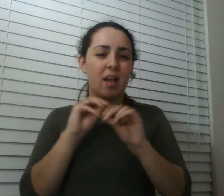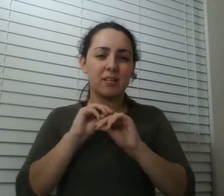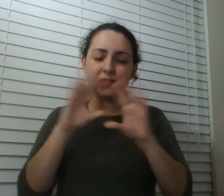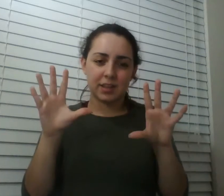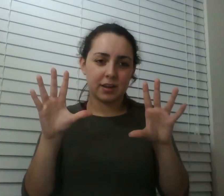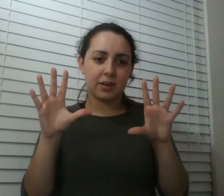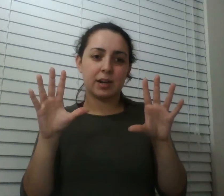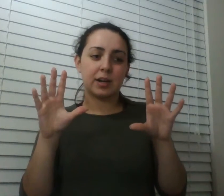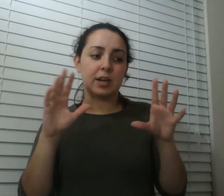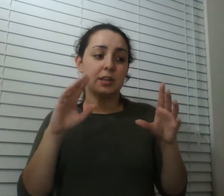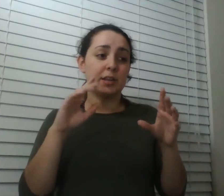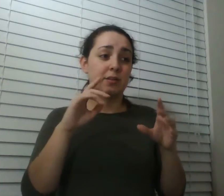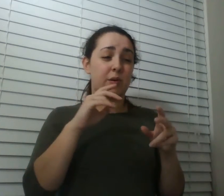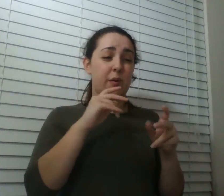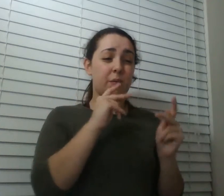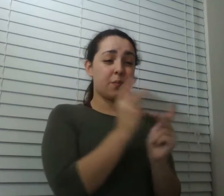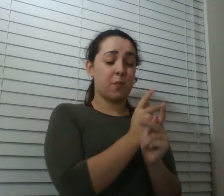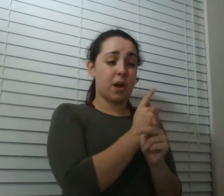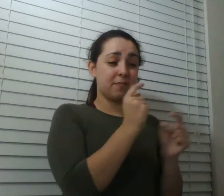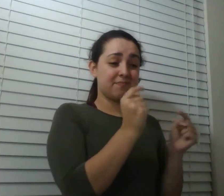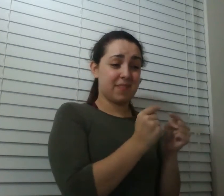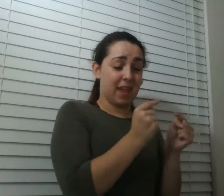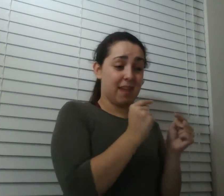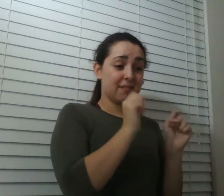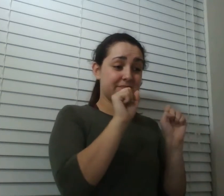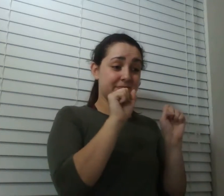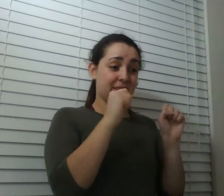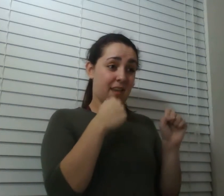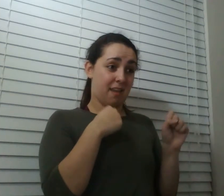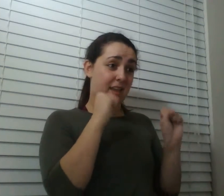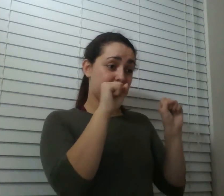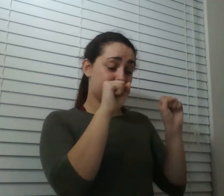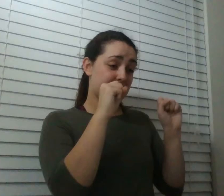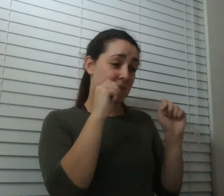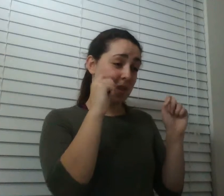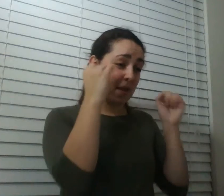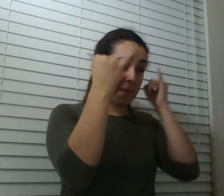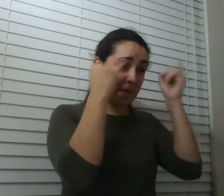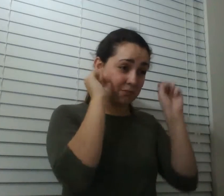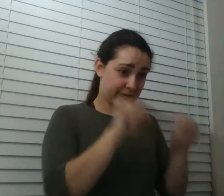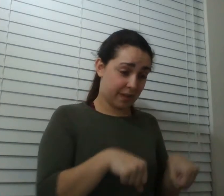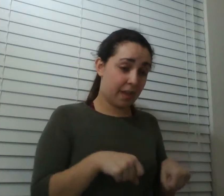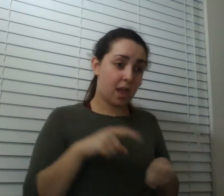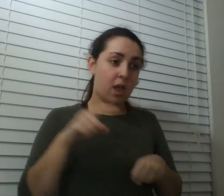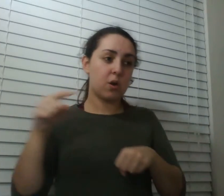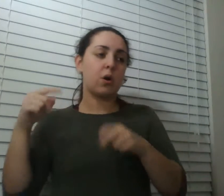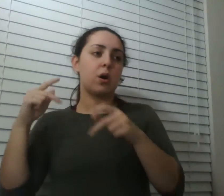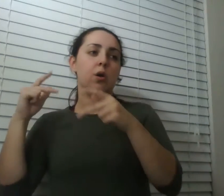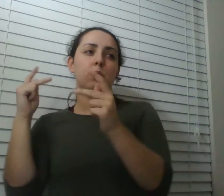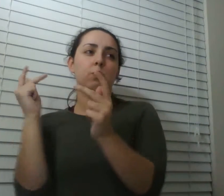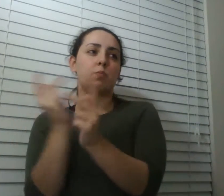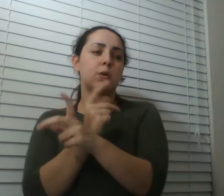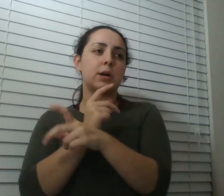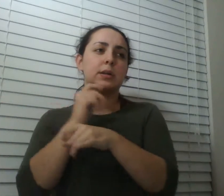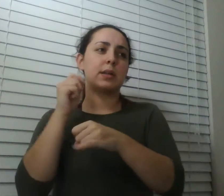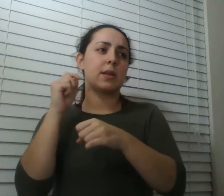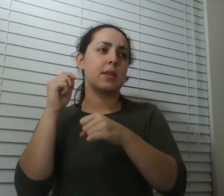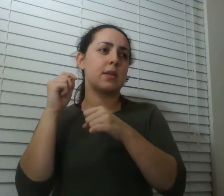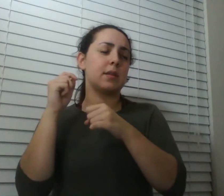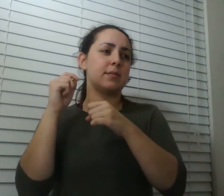you know this was around the time that i think a man had died being dragged behind a truck in texas and i remember sitting in the exam